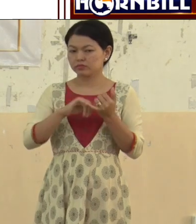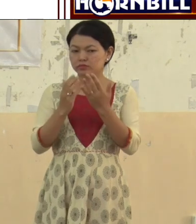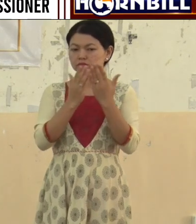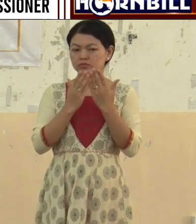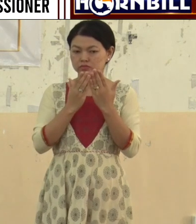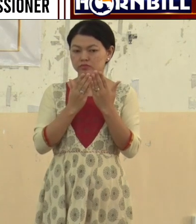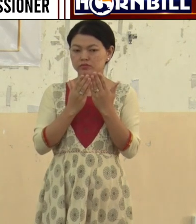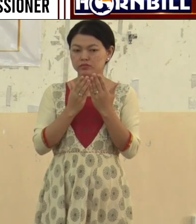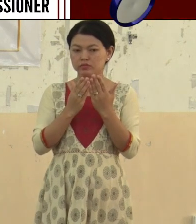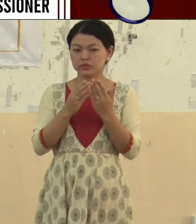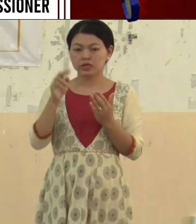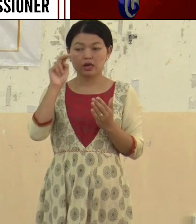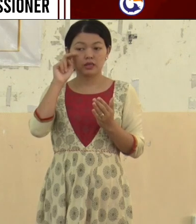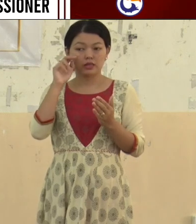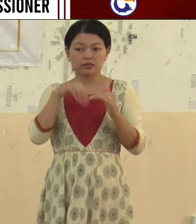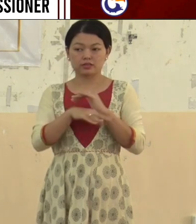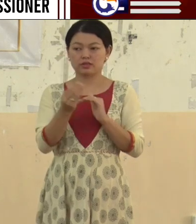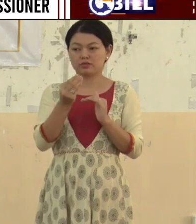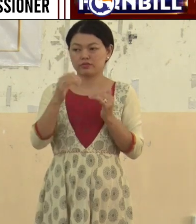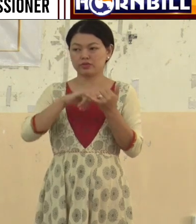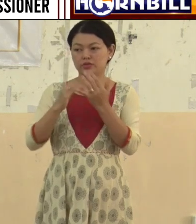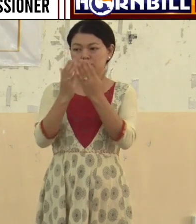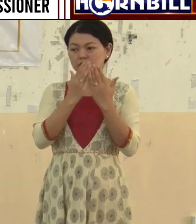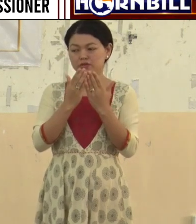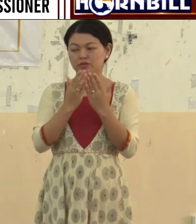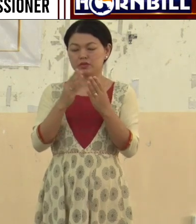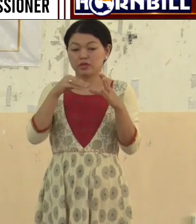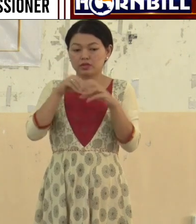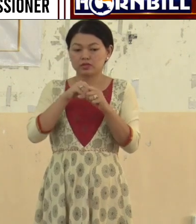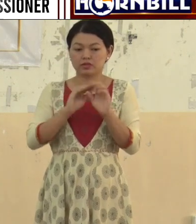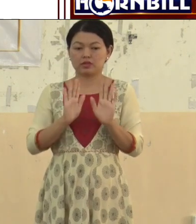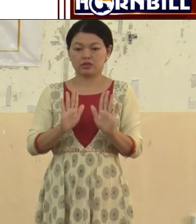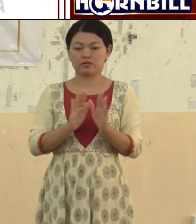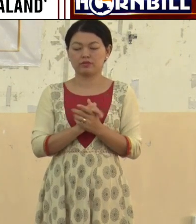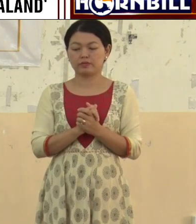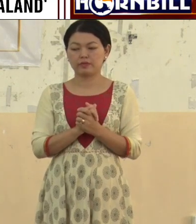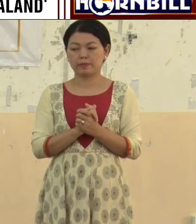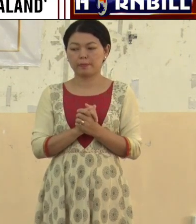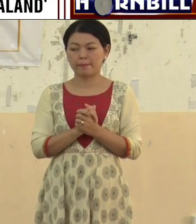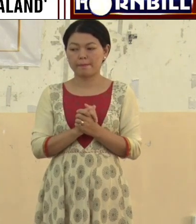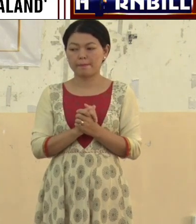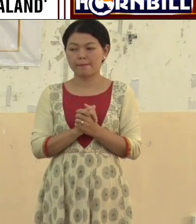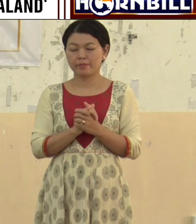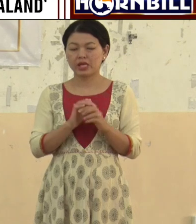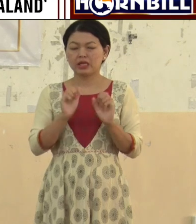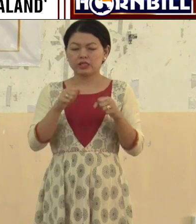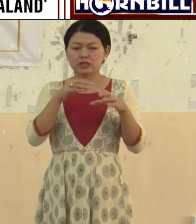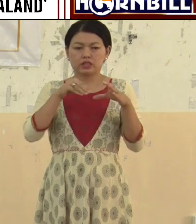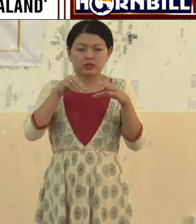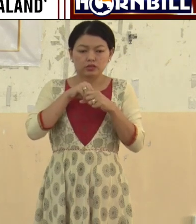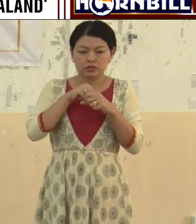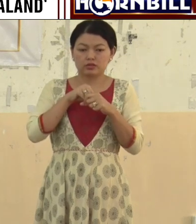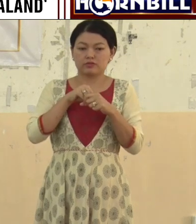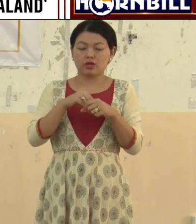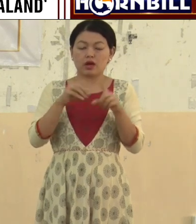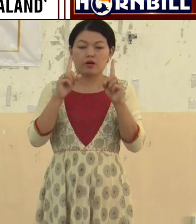a few inclusive schools here in the state and some of these inclusive schools are also not actually practicing proper